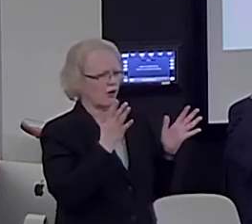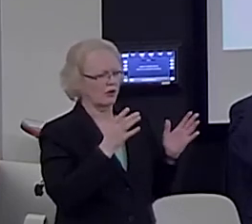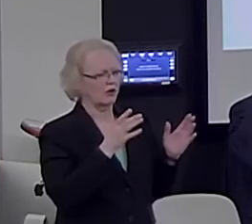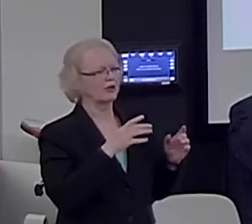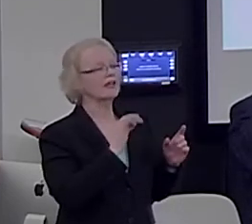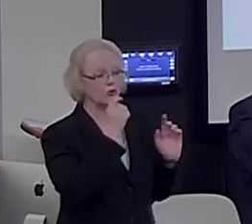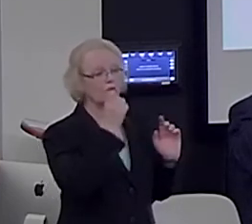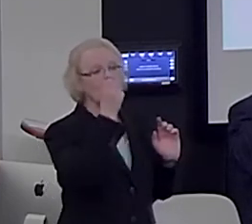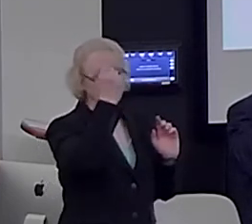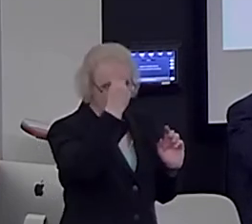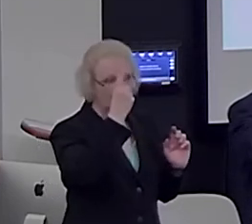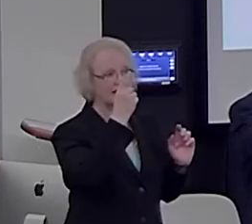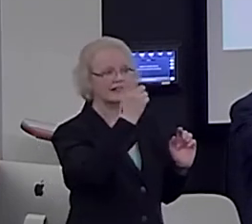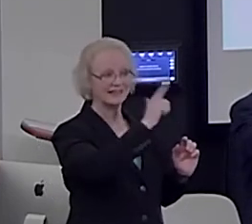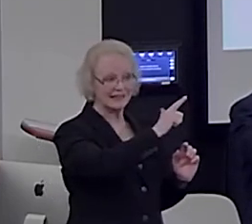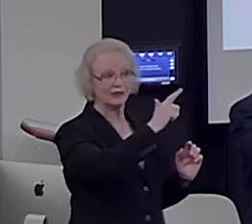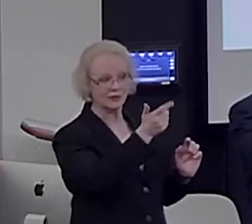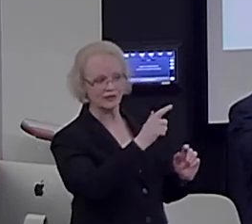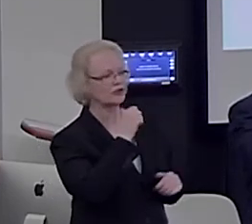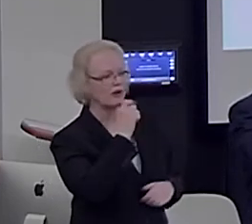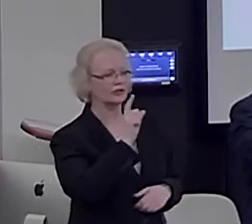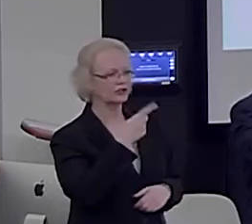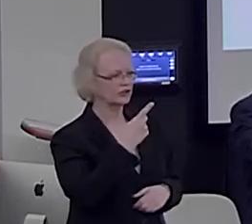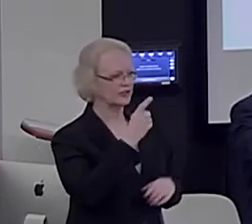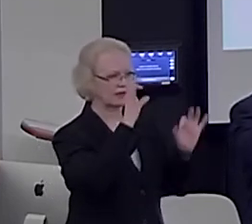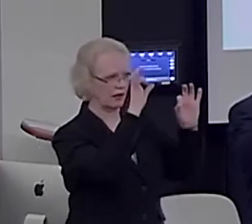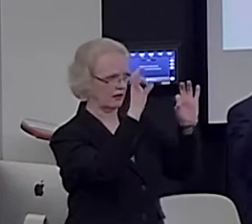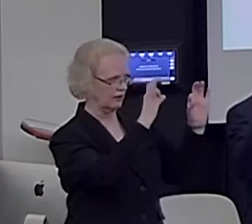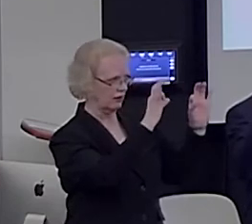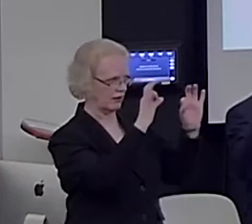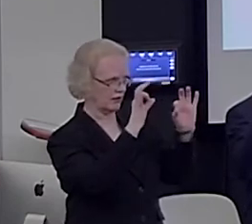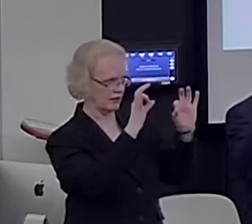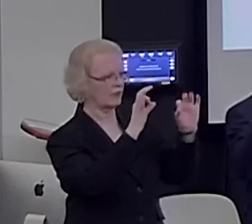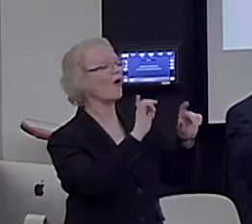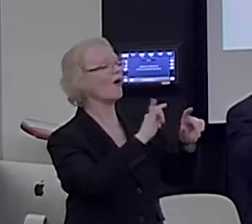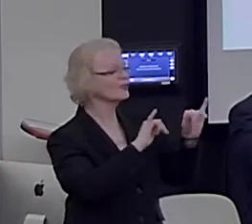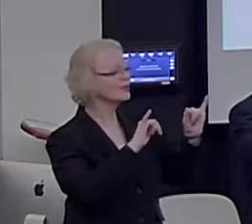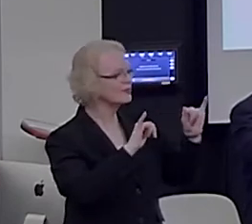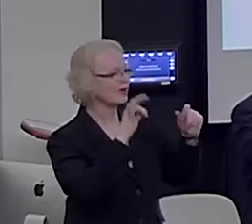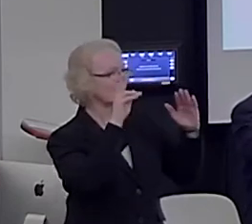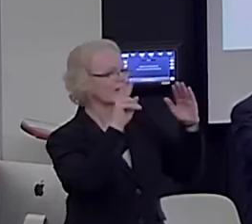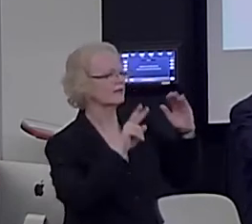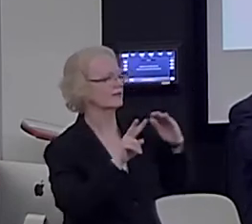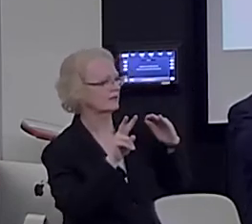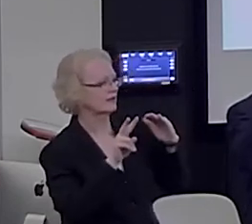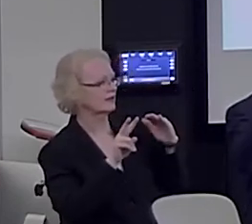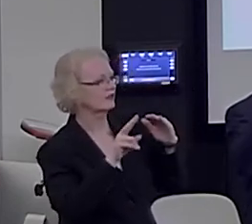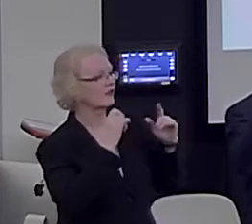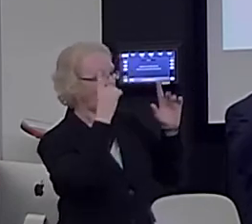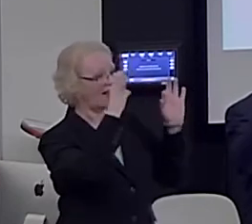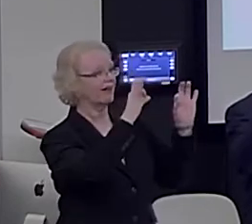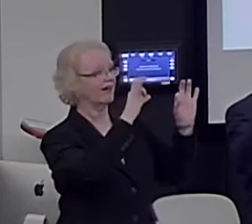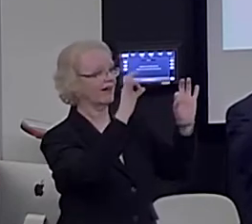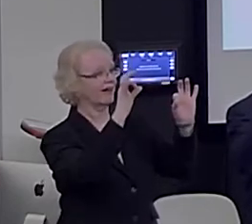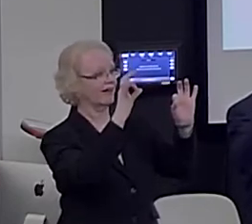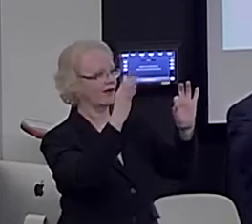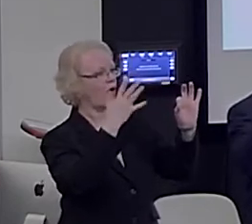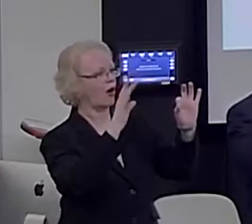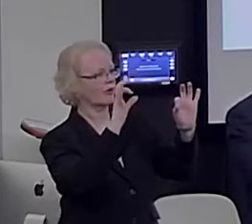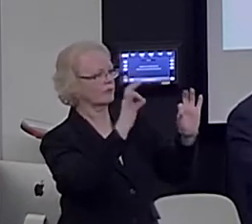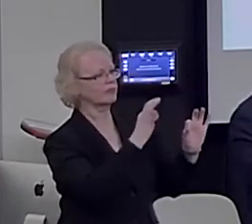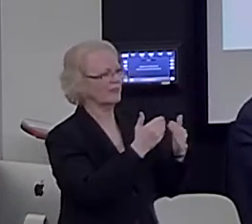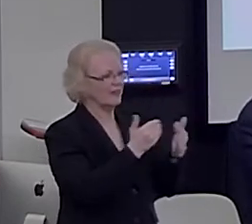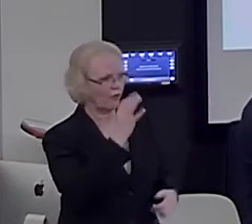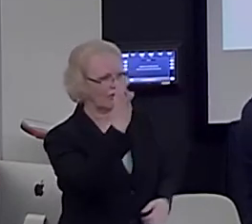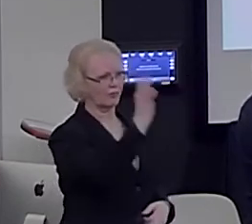if you understand the sequence, you're not just moving, you're anticipating. So, your eye is going to the location even before it has appeared.